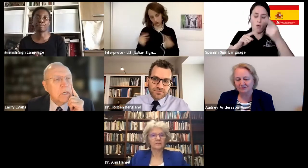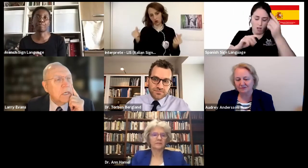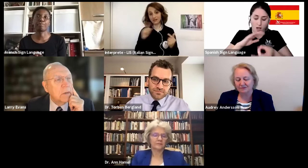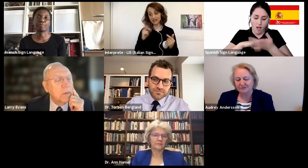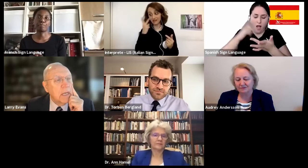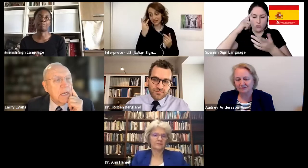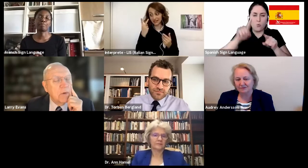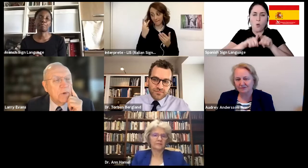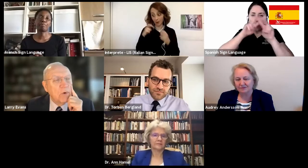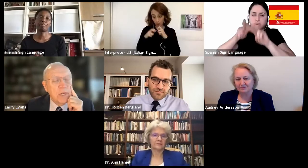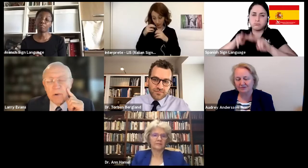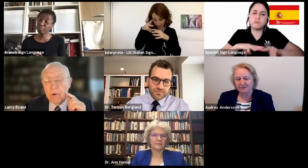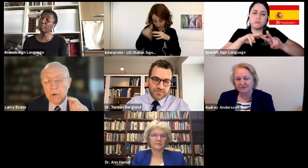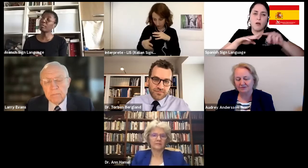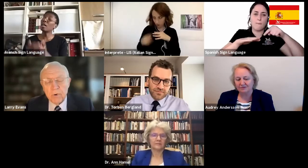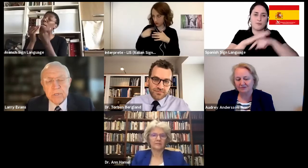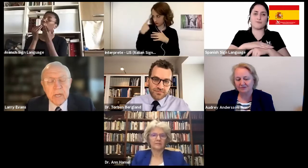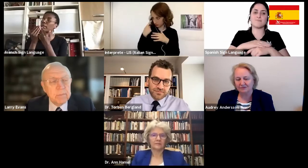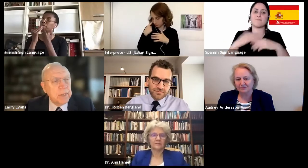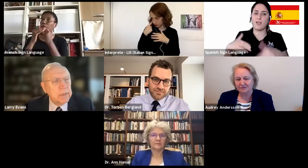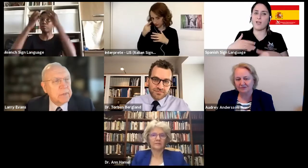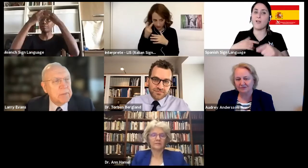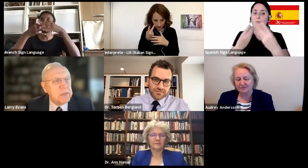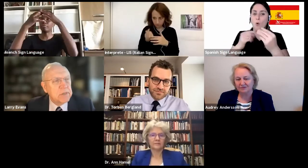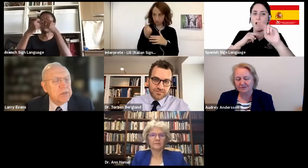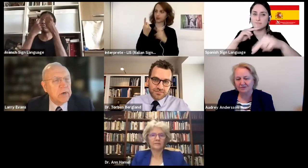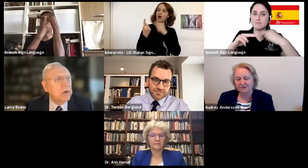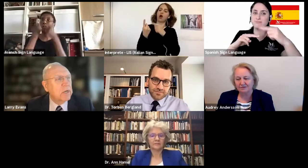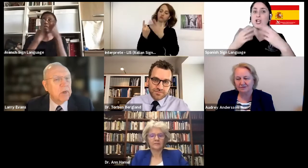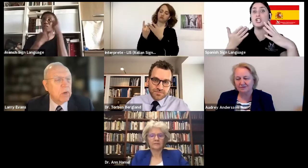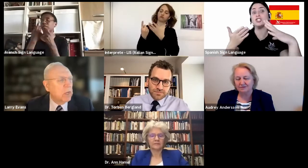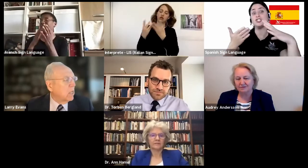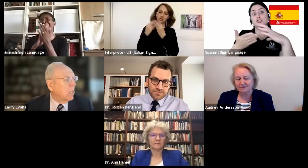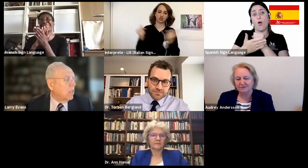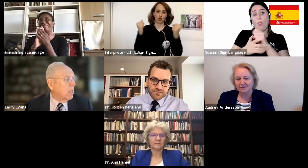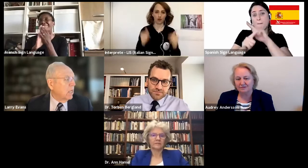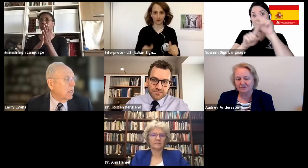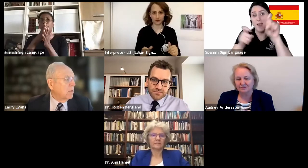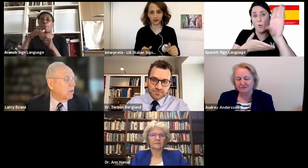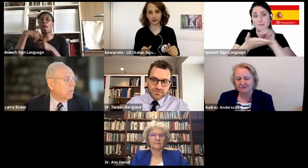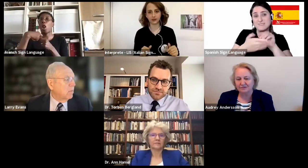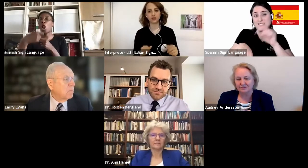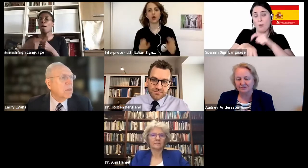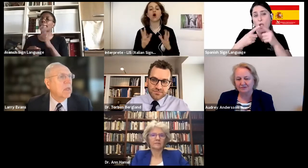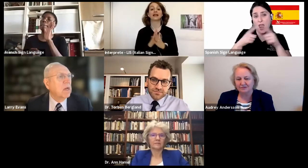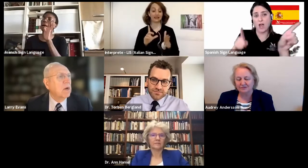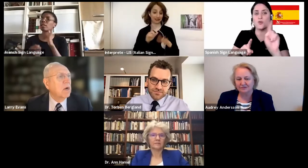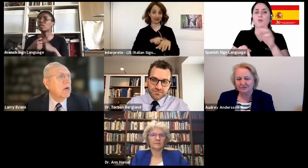in. We won't take a whole lot more time, but let me just share another one. And